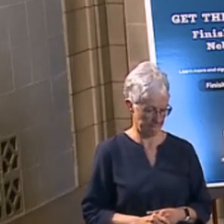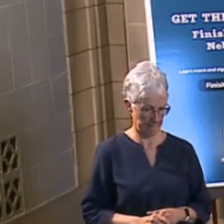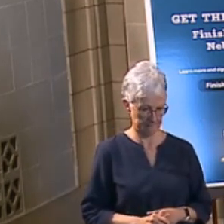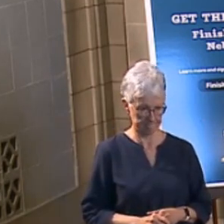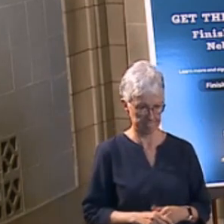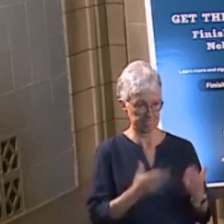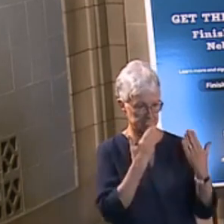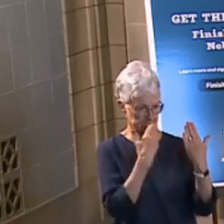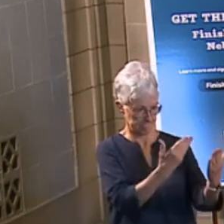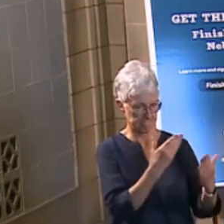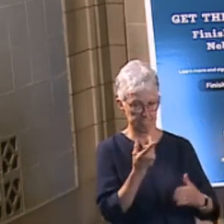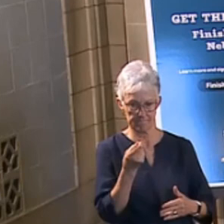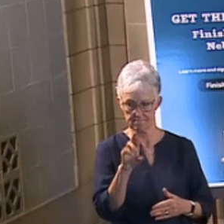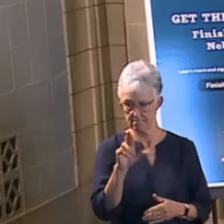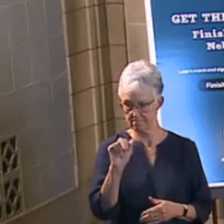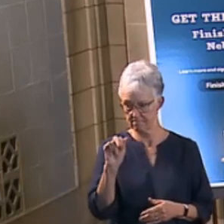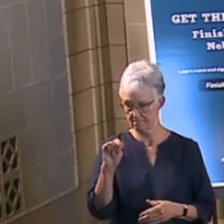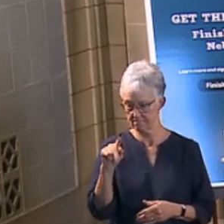Thank you, Dr. Anto.